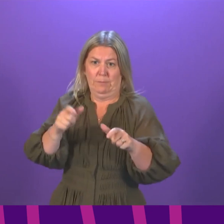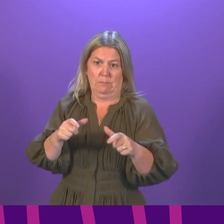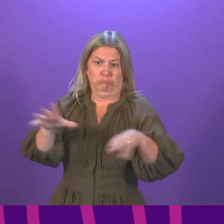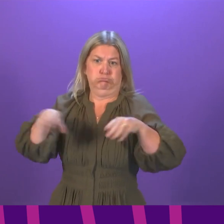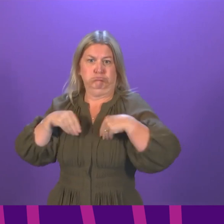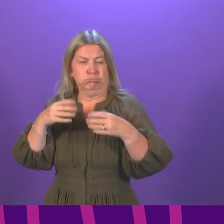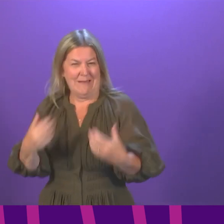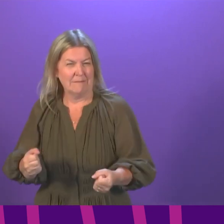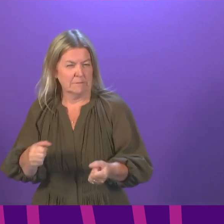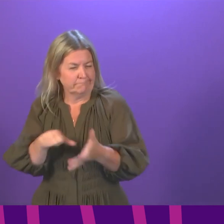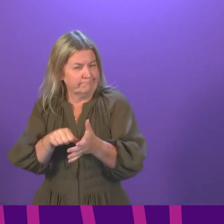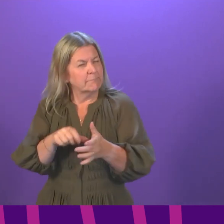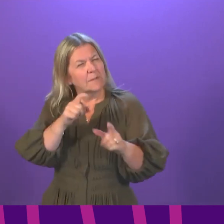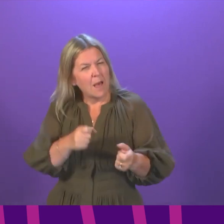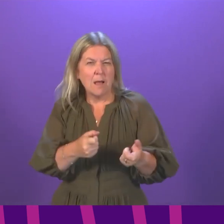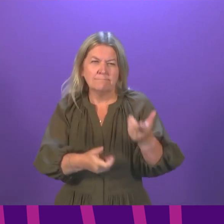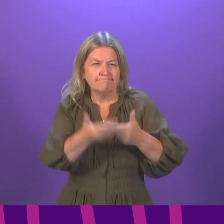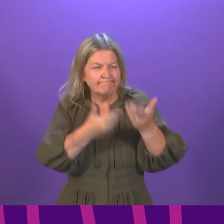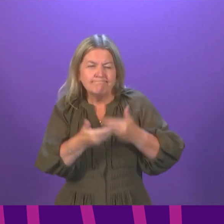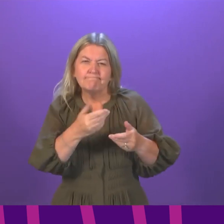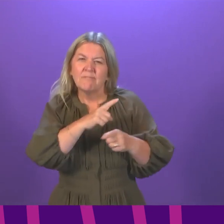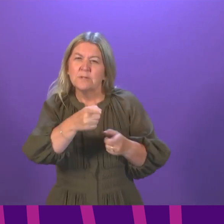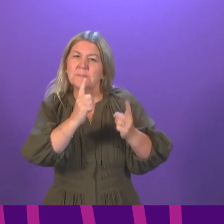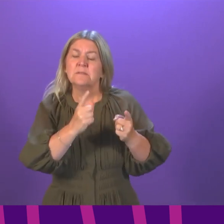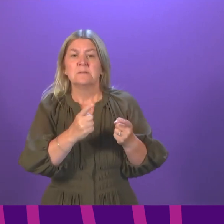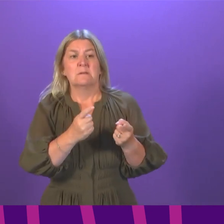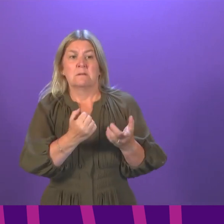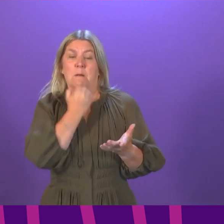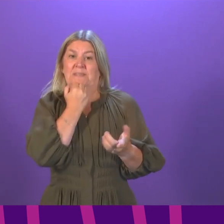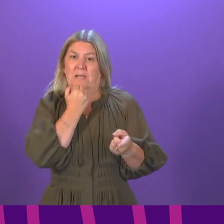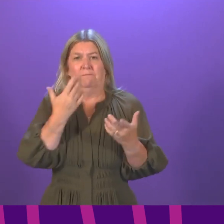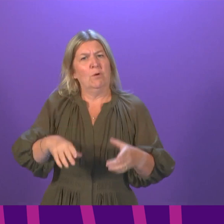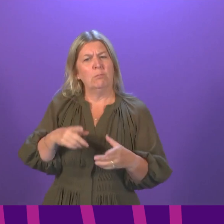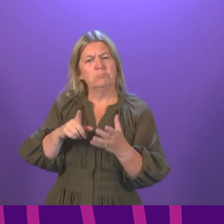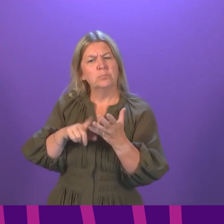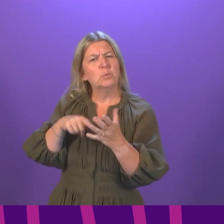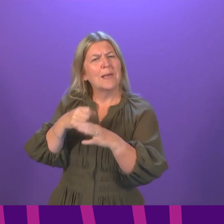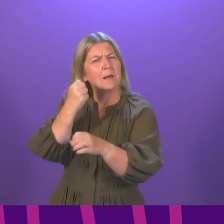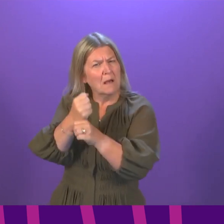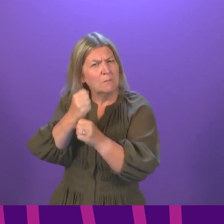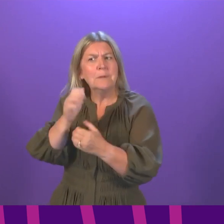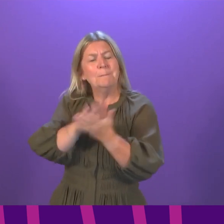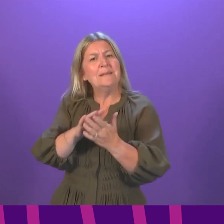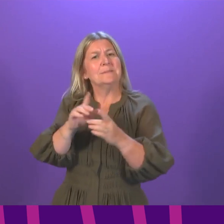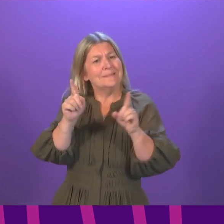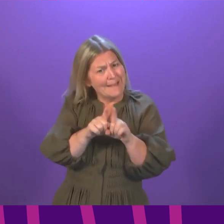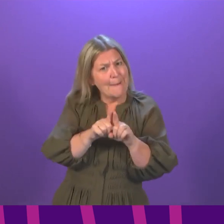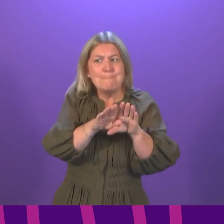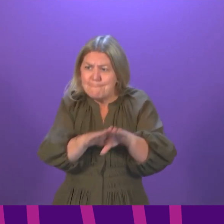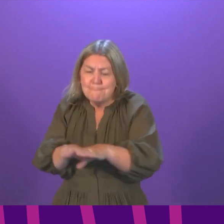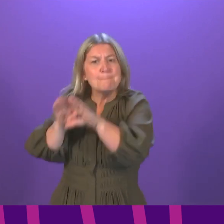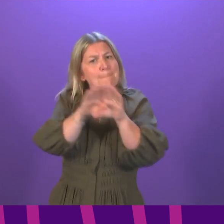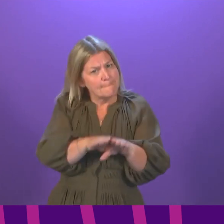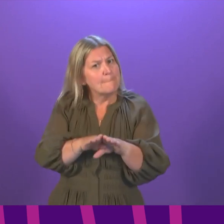First Minister provide an update as to the Scottish Government's latest engagement with the UK Government to ensure that a joined-up approach can be taken to international travel,